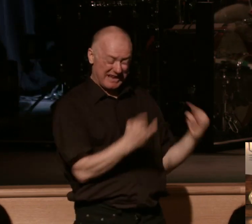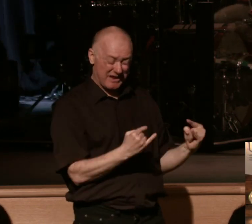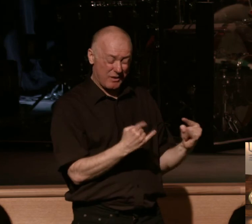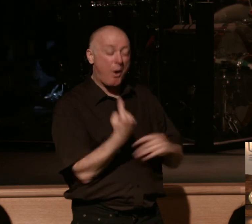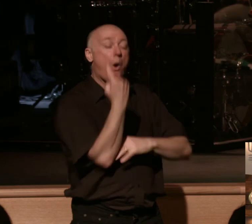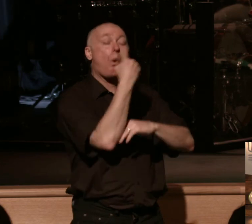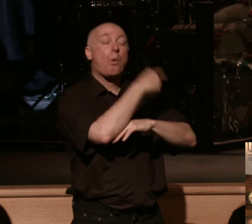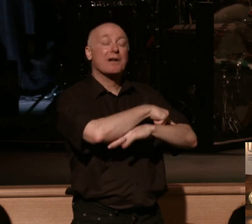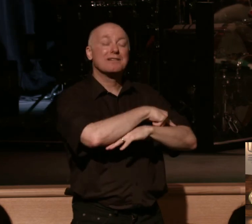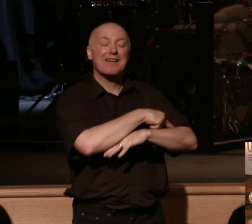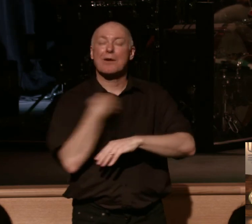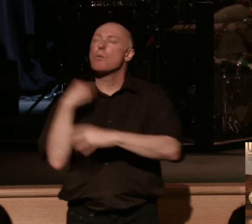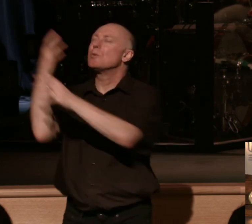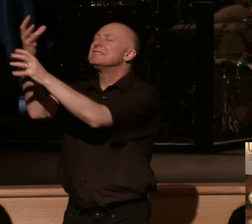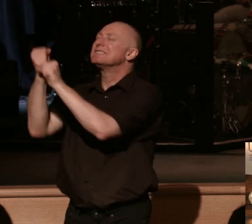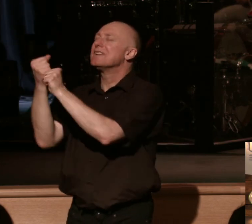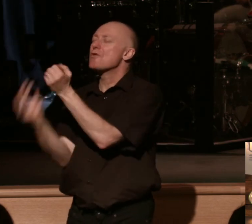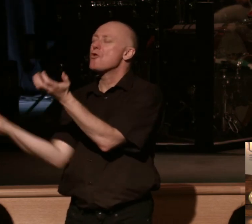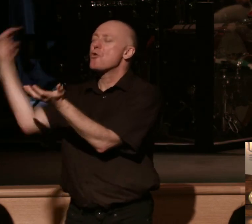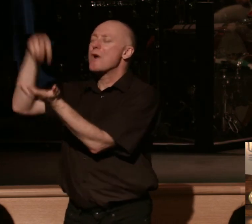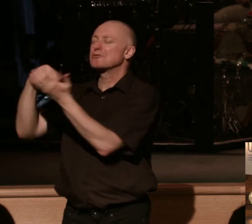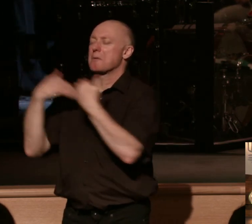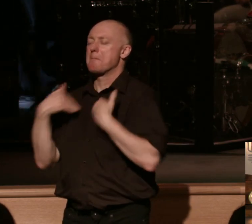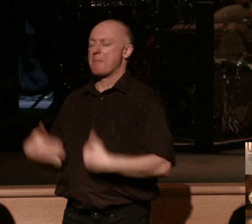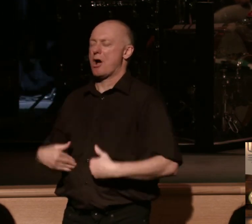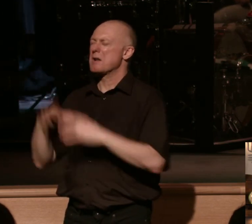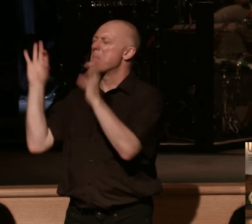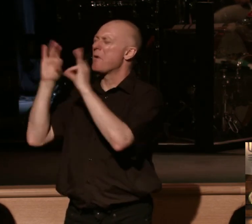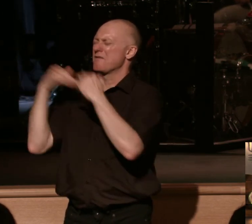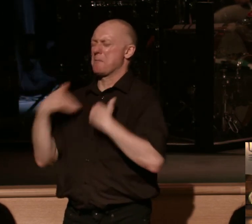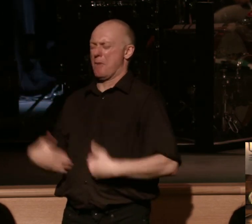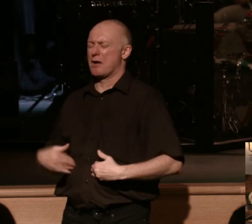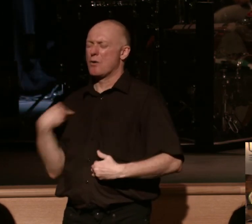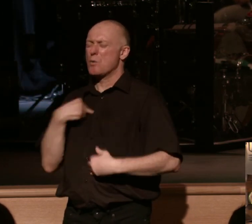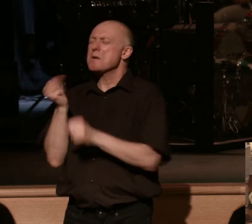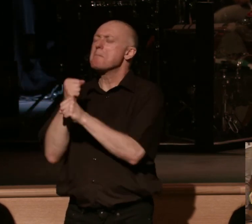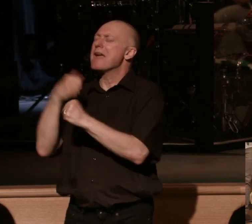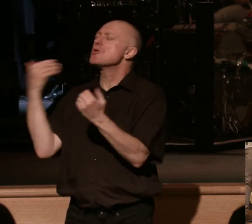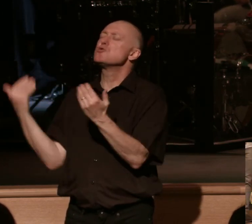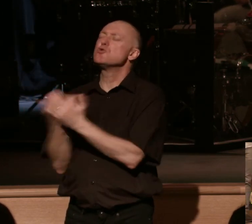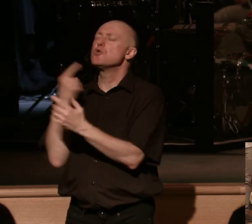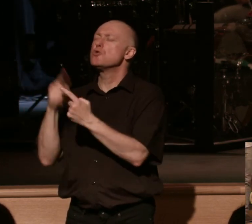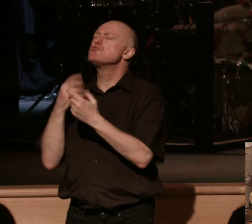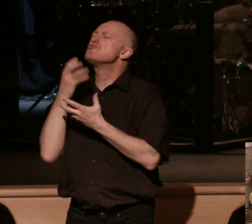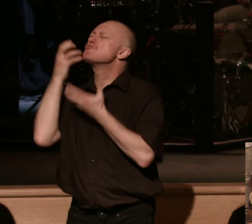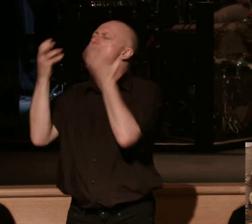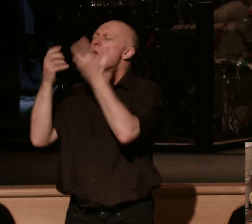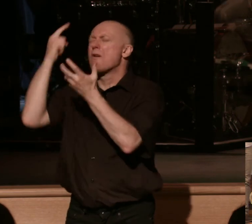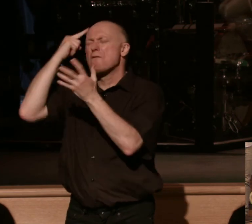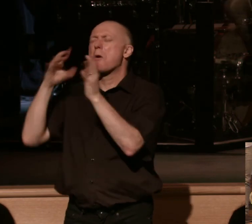day the resurrection body is coming we have been made new to groan for perfection and completion